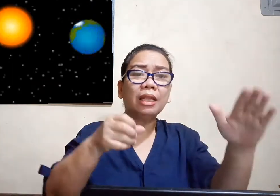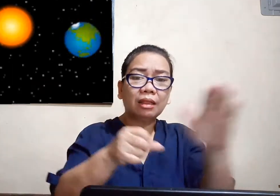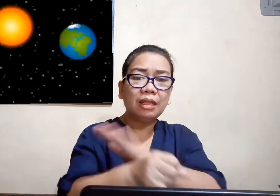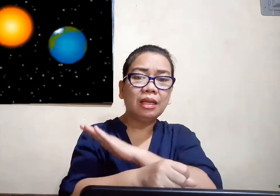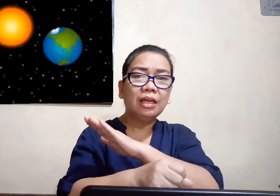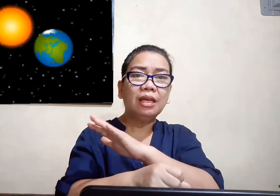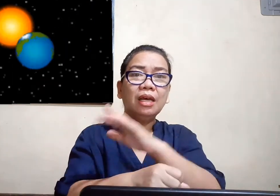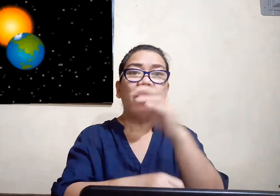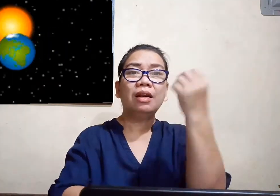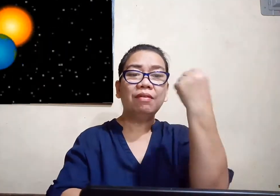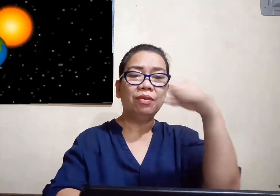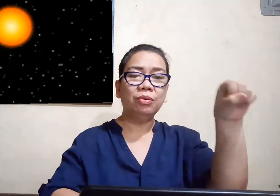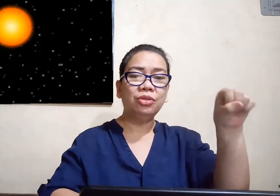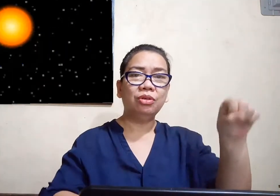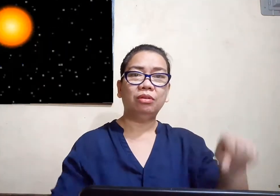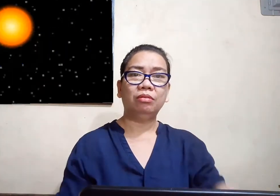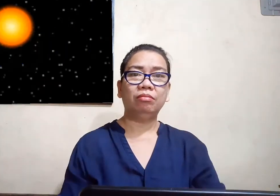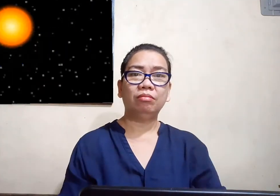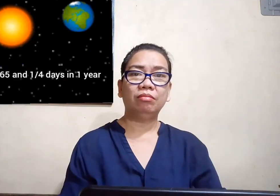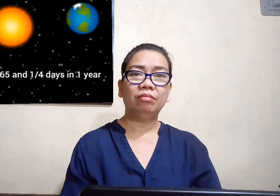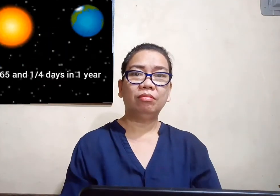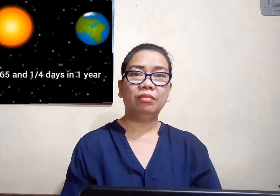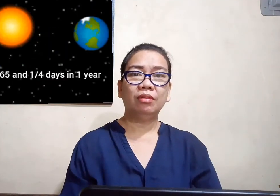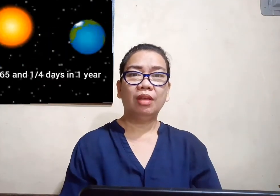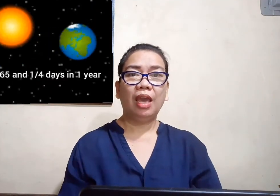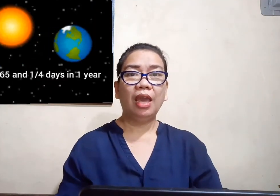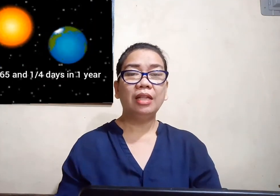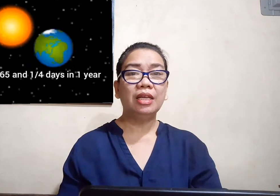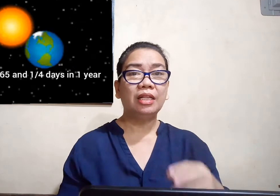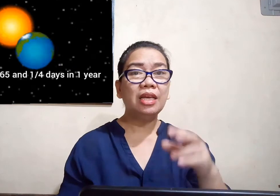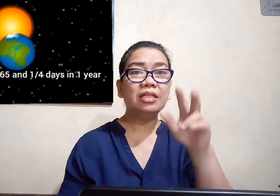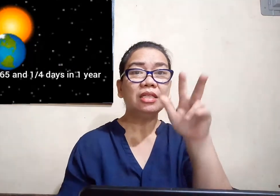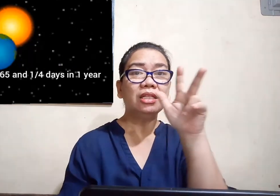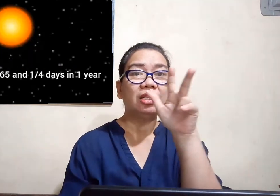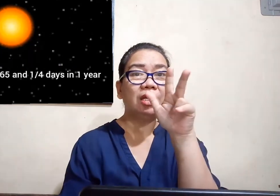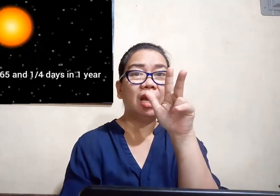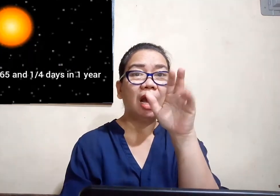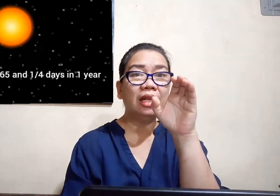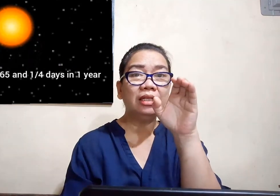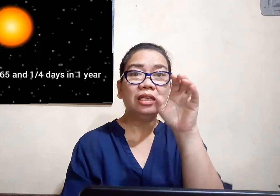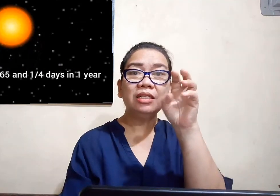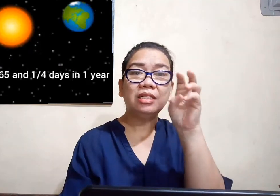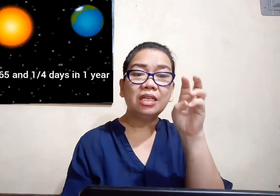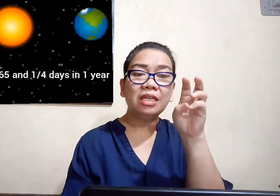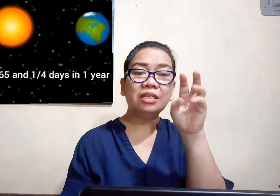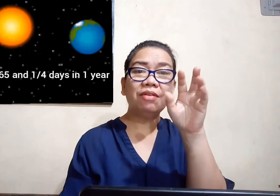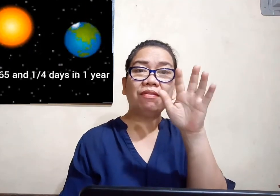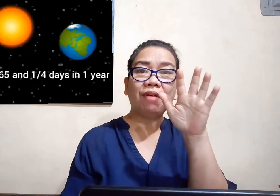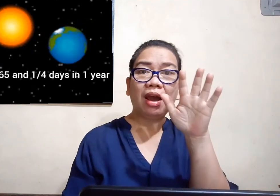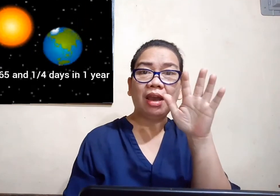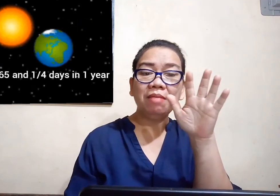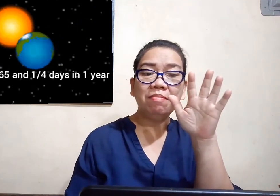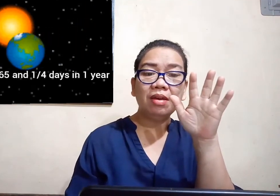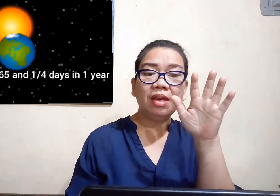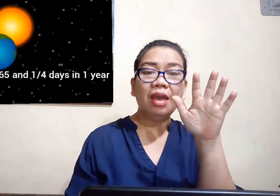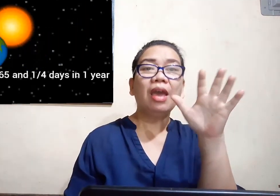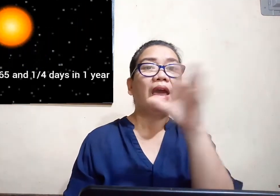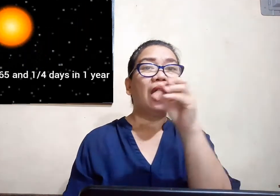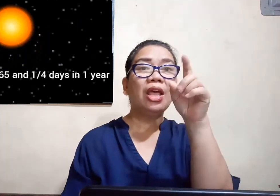revolution and it is 365 and